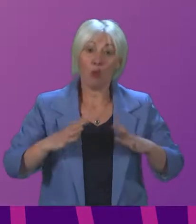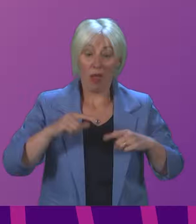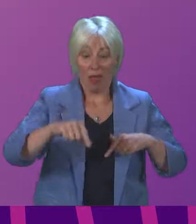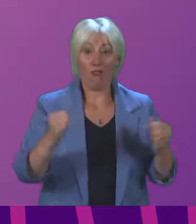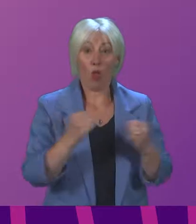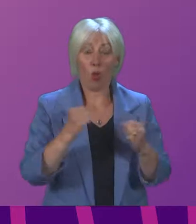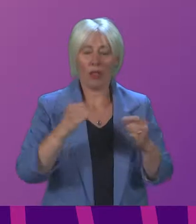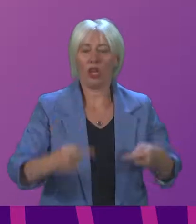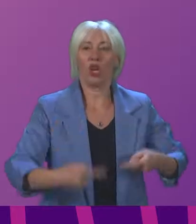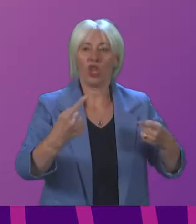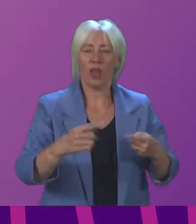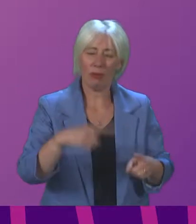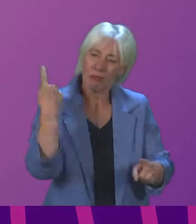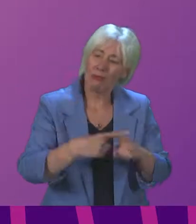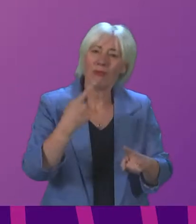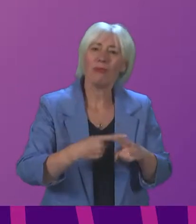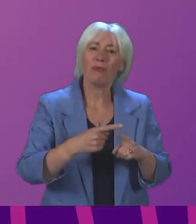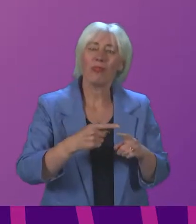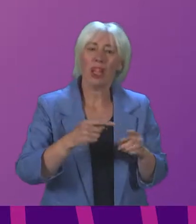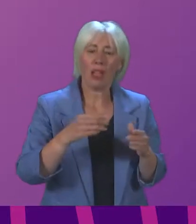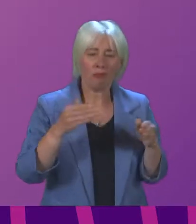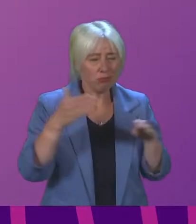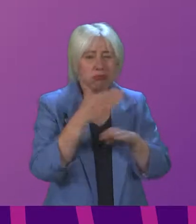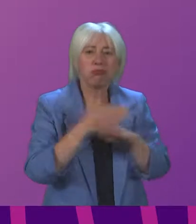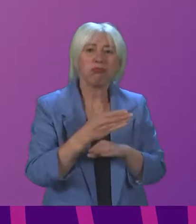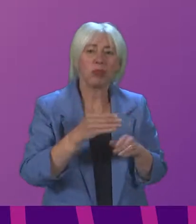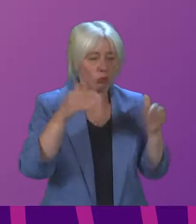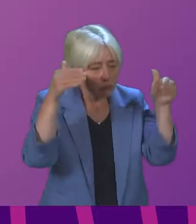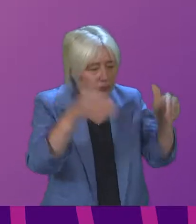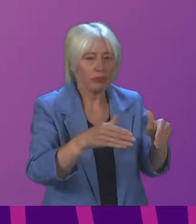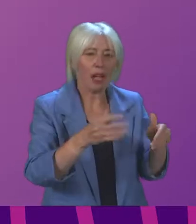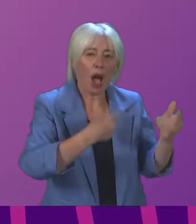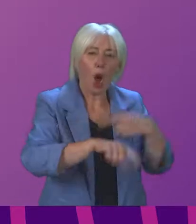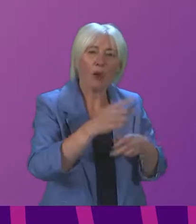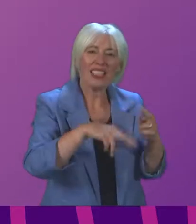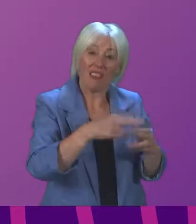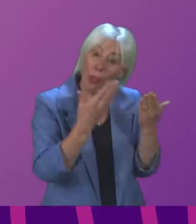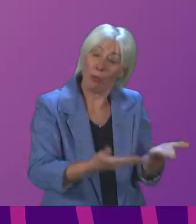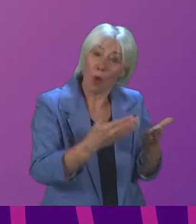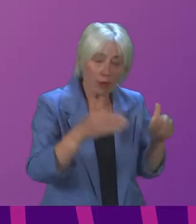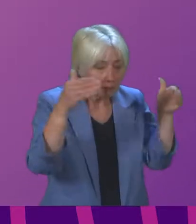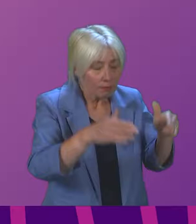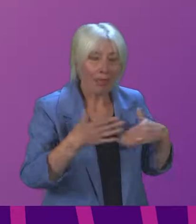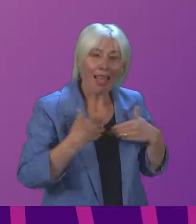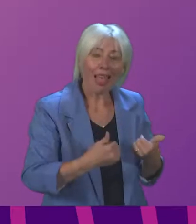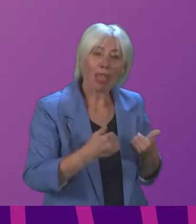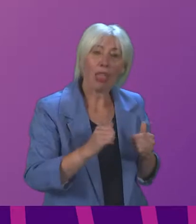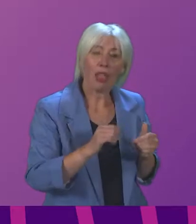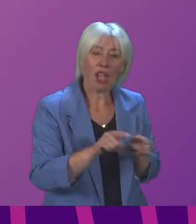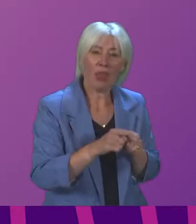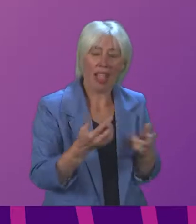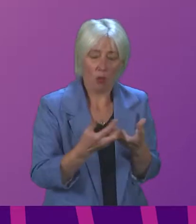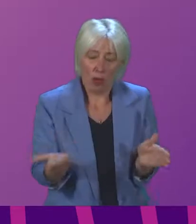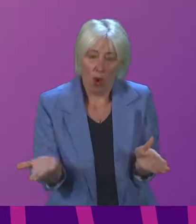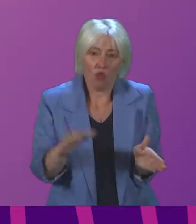we need immediate action to look after the health and wellbeing of our existing health and care workforce. And as we look towards recovery from the pandemic,